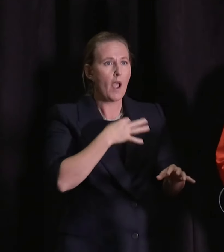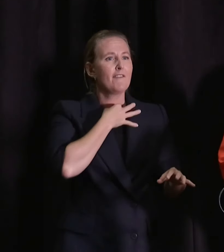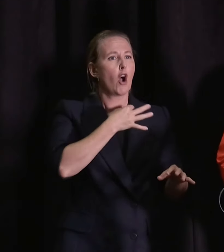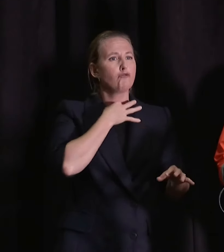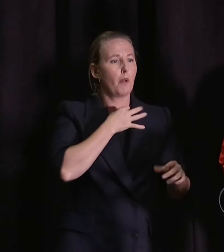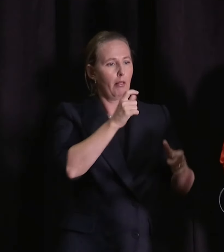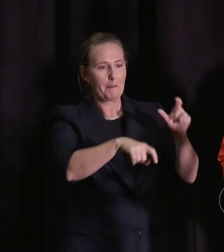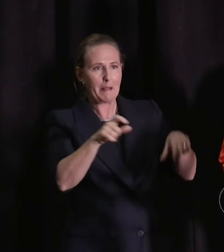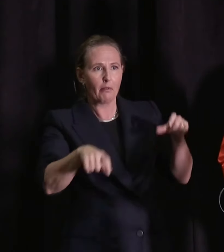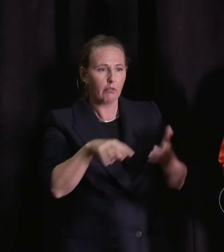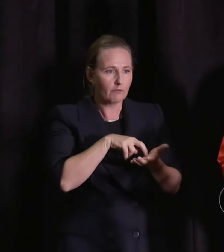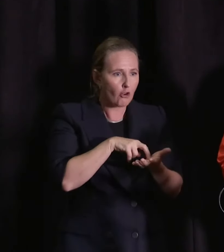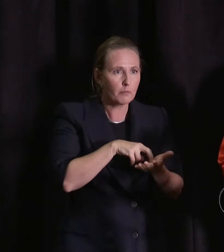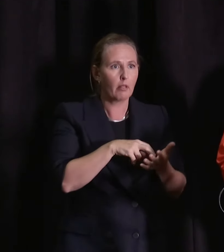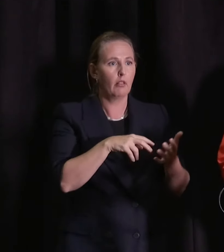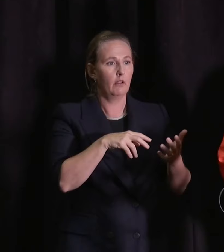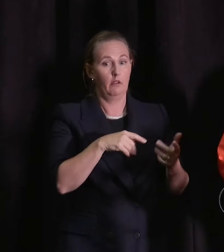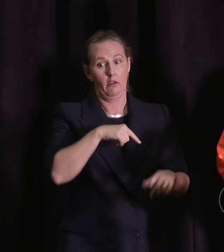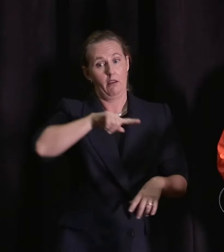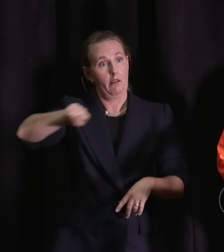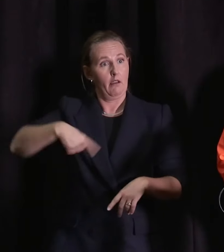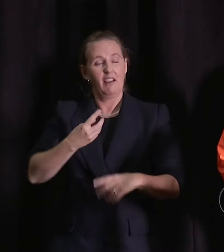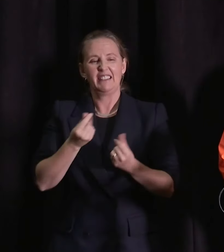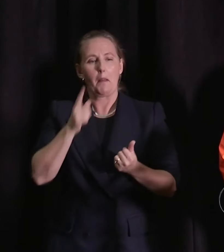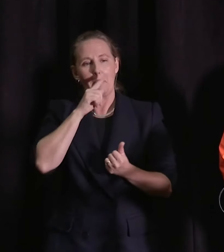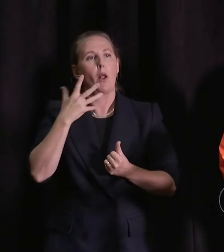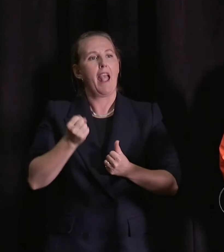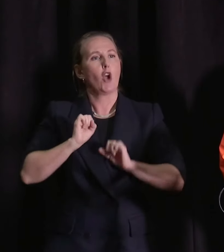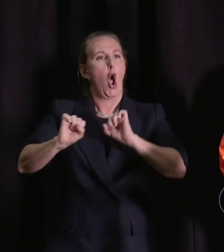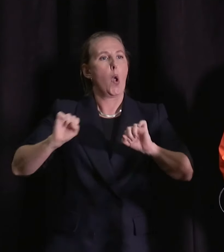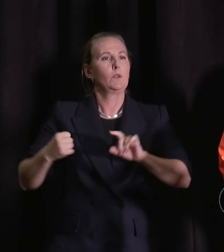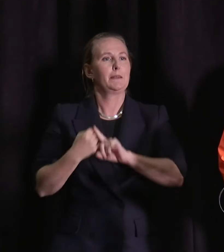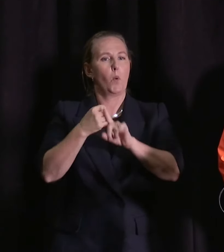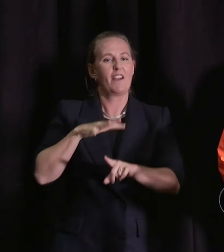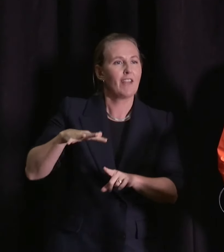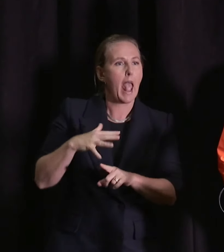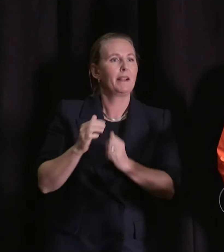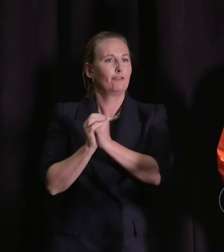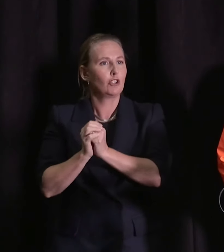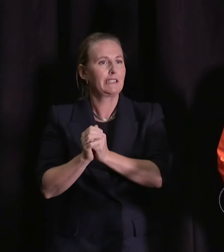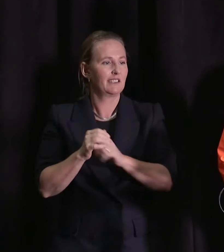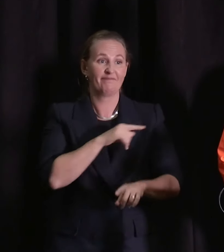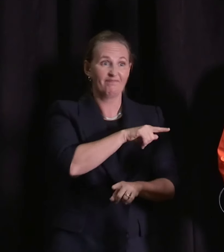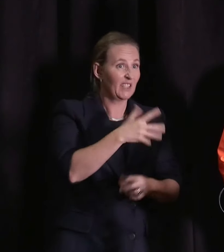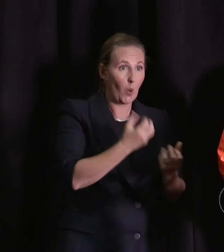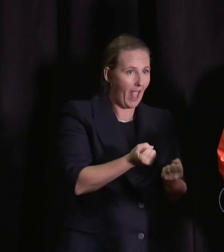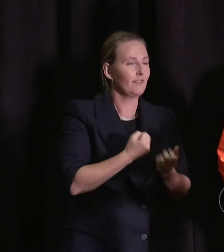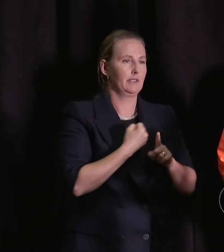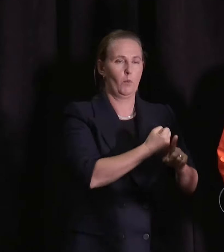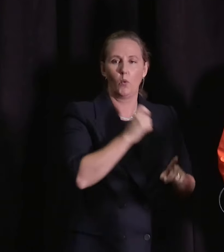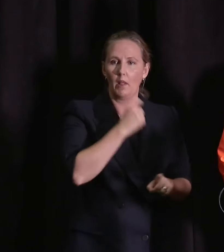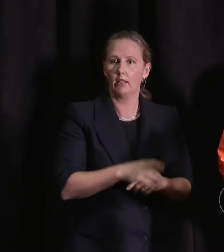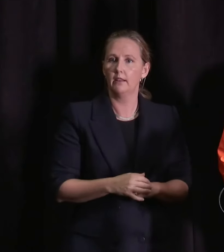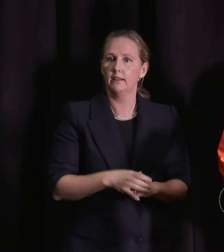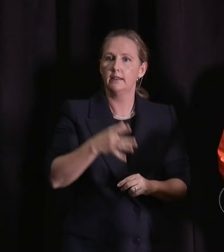some of those other supports that many of us would rely on on these sorts of circumstances. What added resourcing or central government